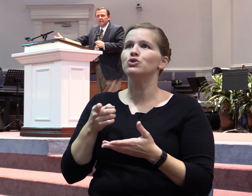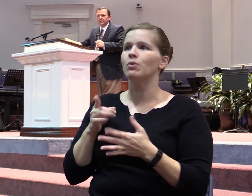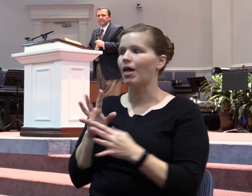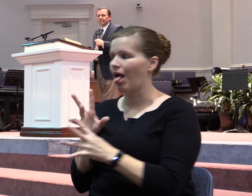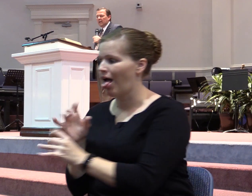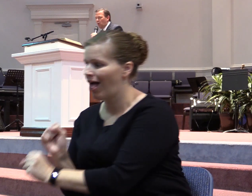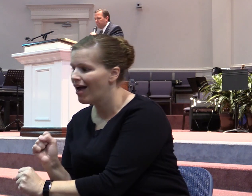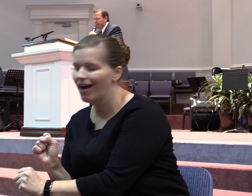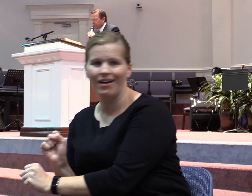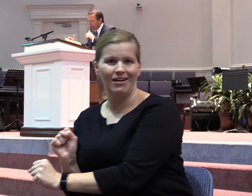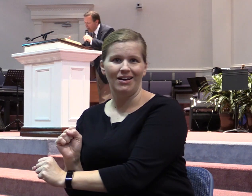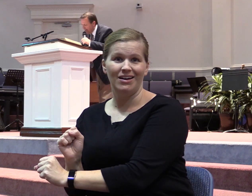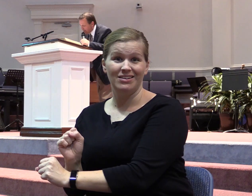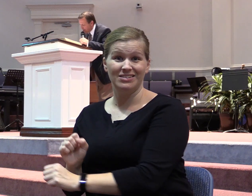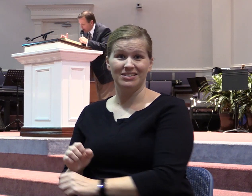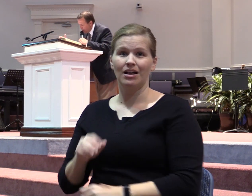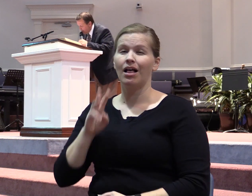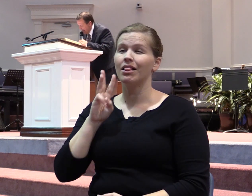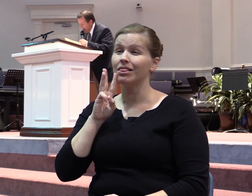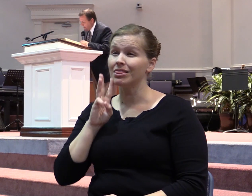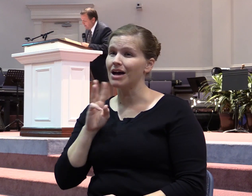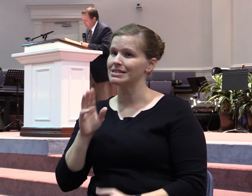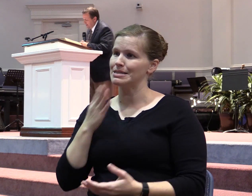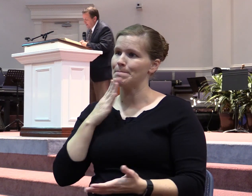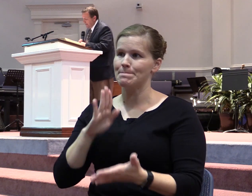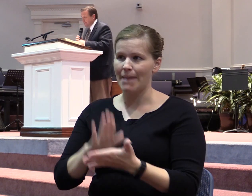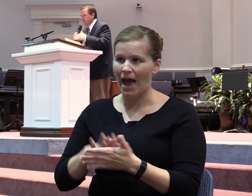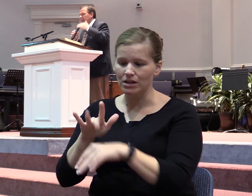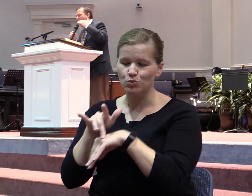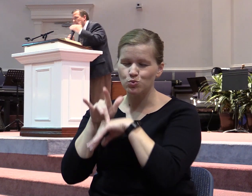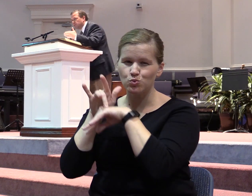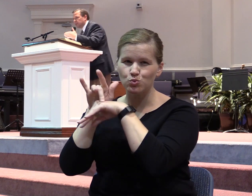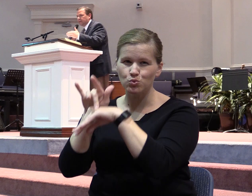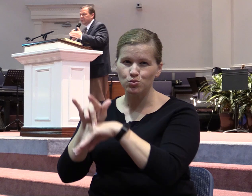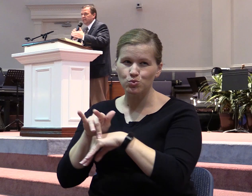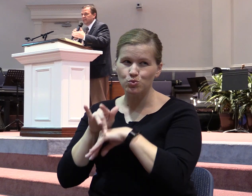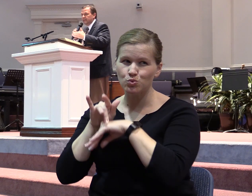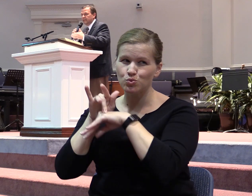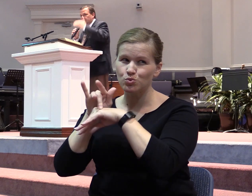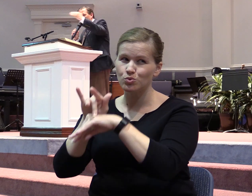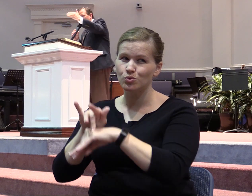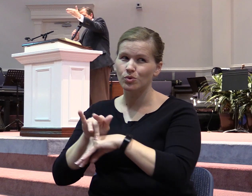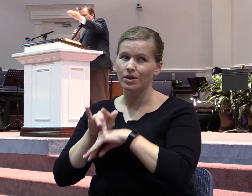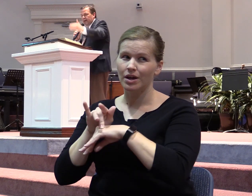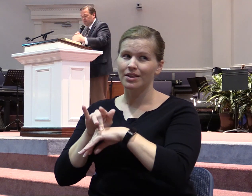And what makes lust so bad is the object that you're lusting at.